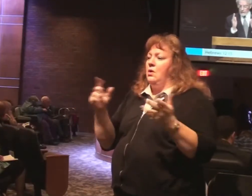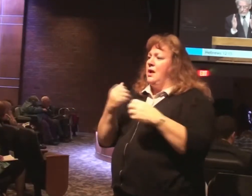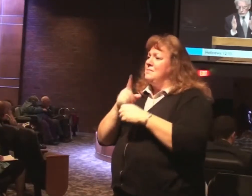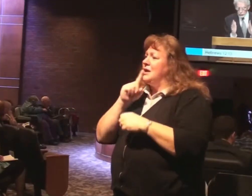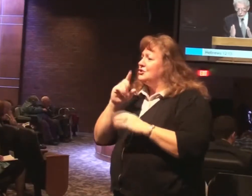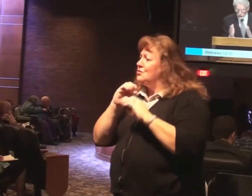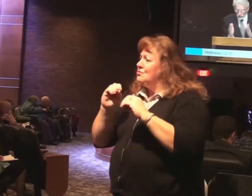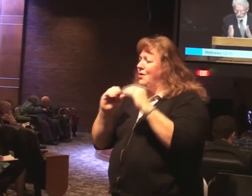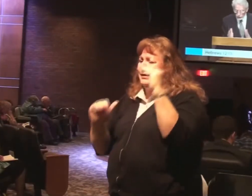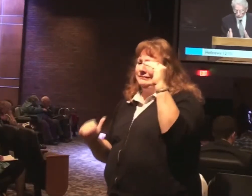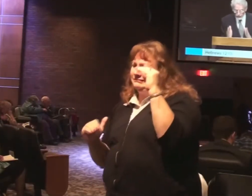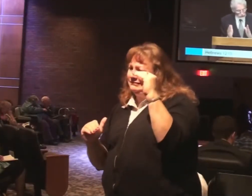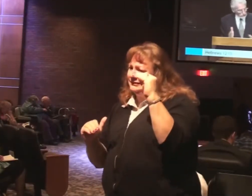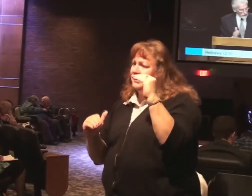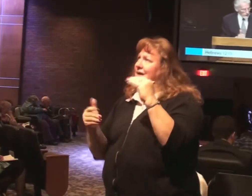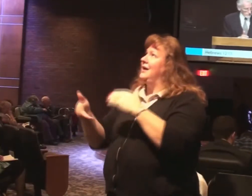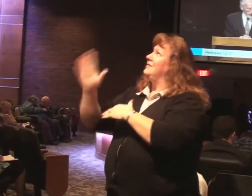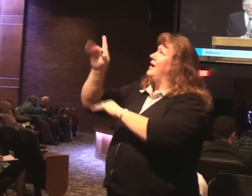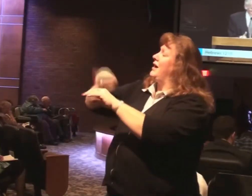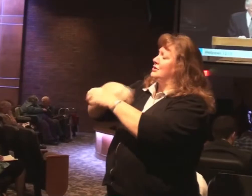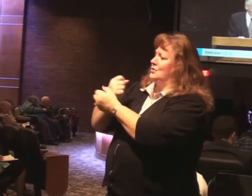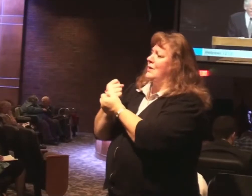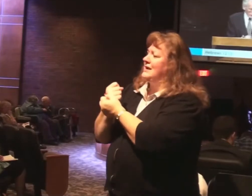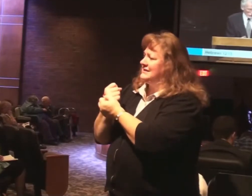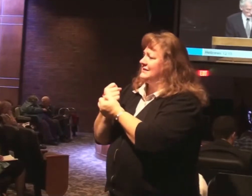comes short of the grace of God. Back up to chapter 4.